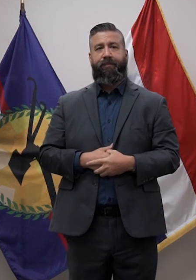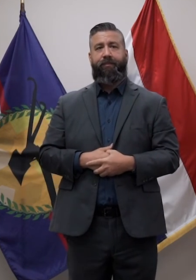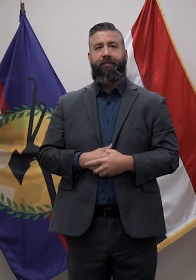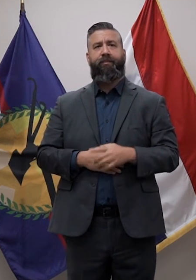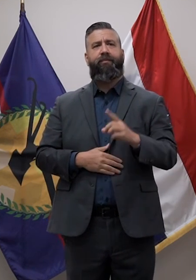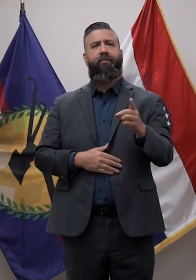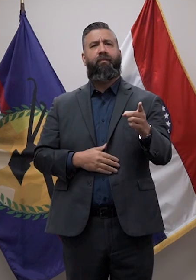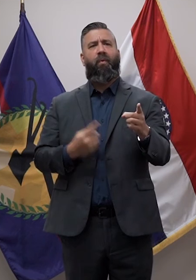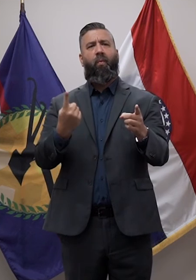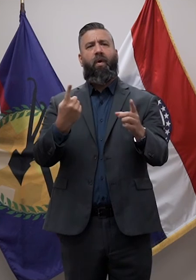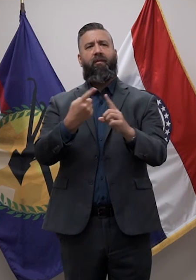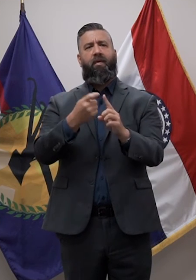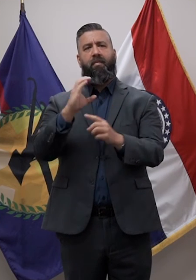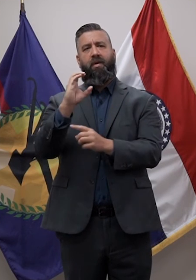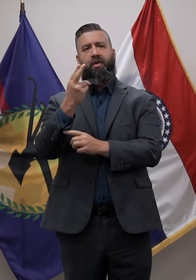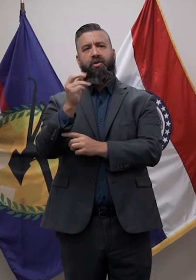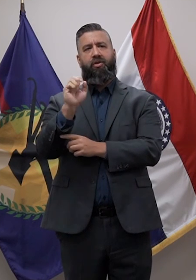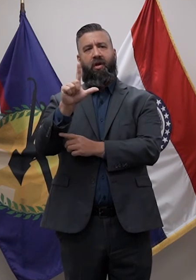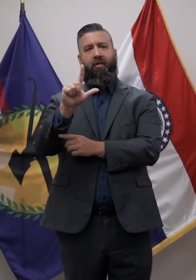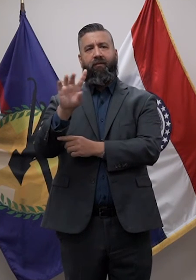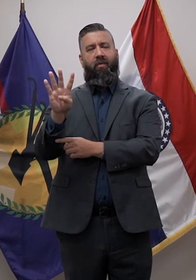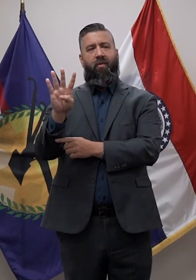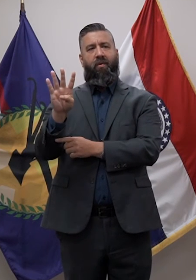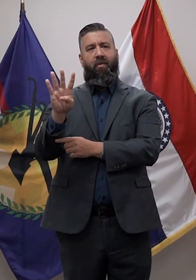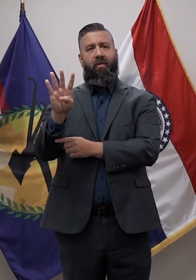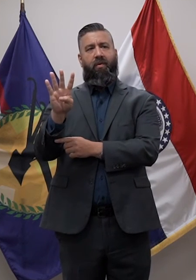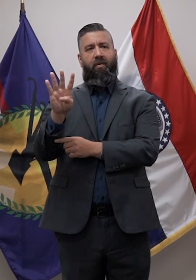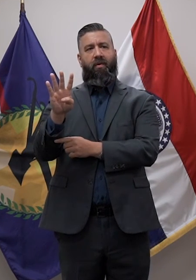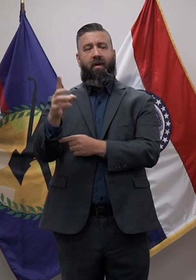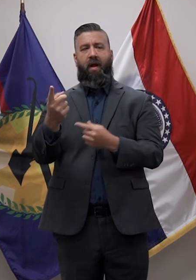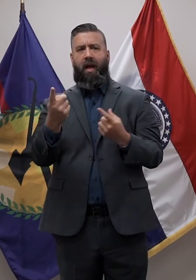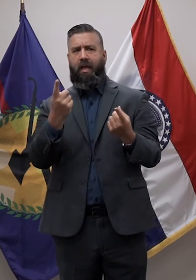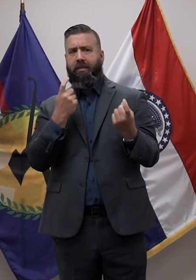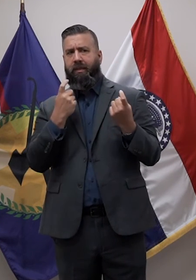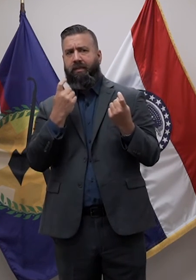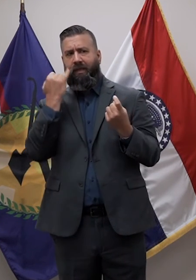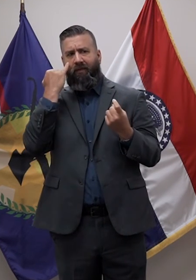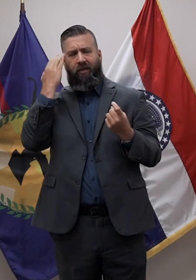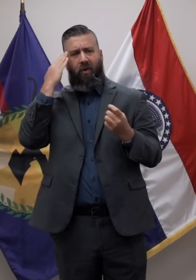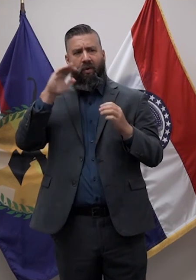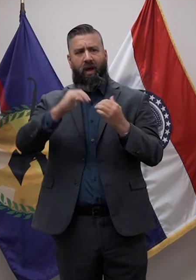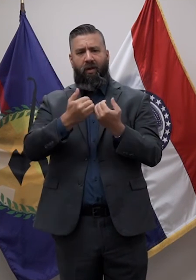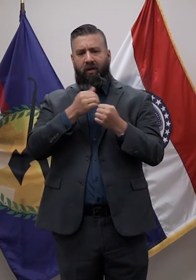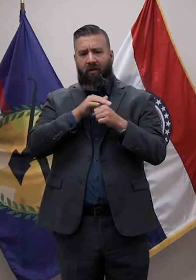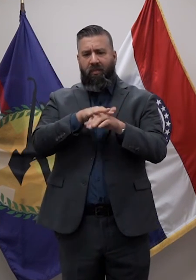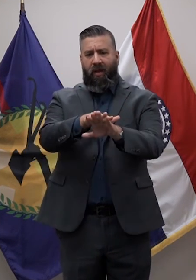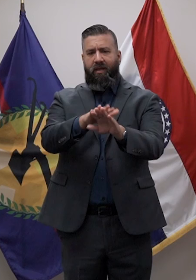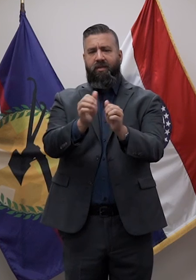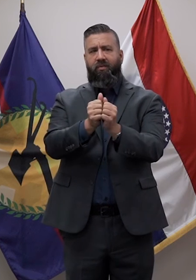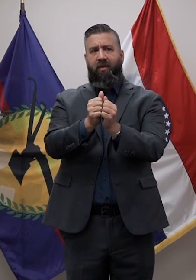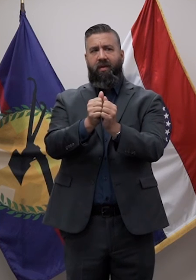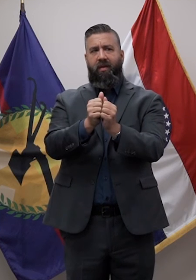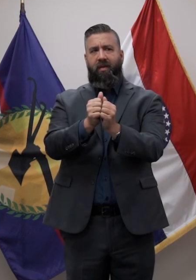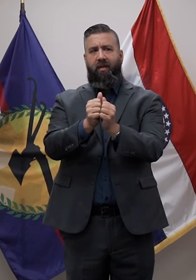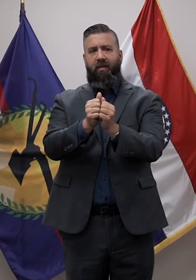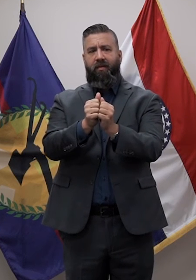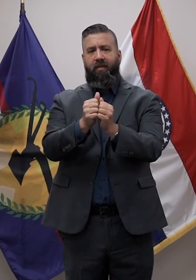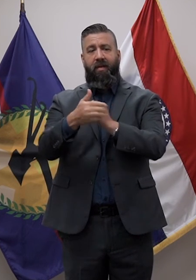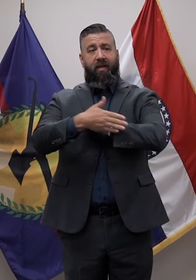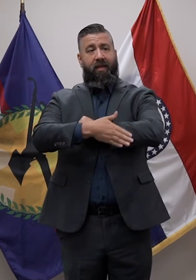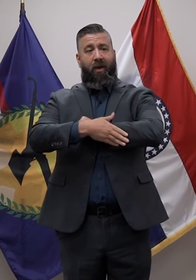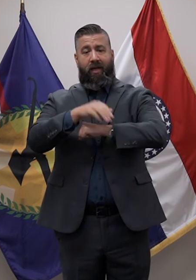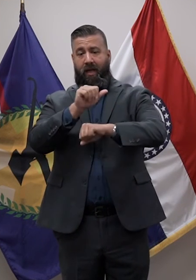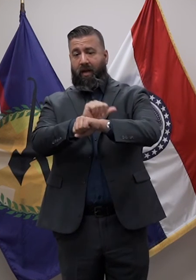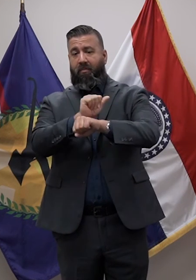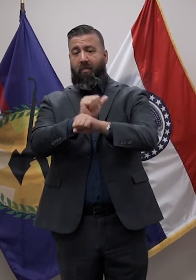Dr. Page, we have one from Channel 4 asking if you know how the compliance with the county employee vaccine mandate